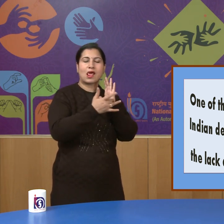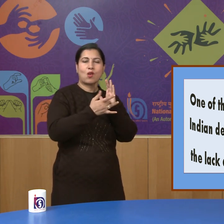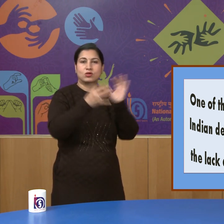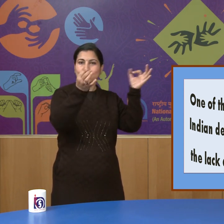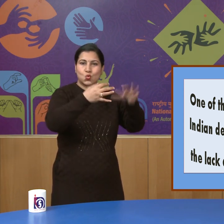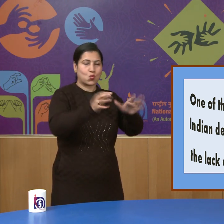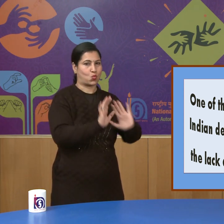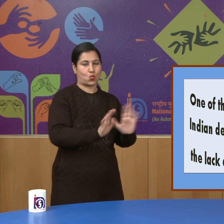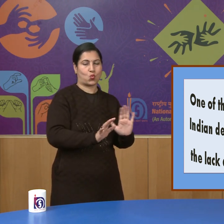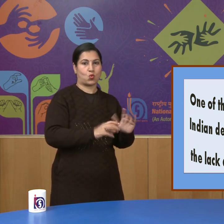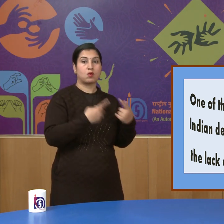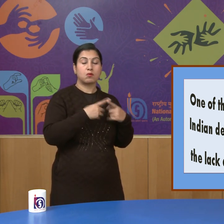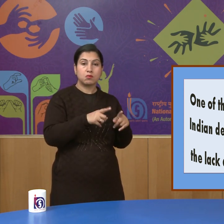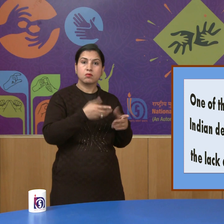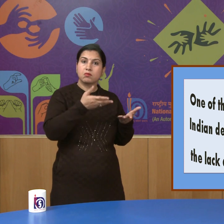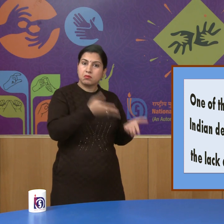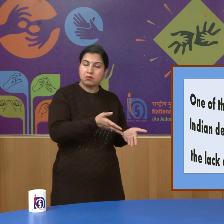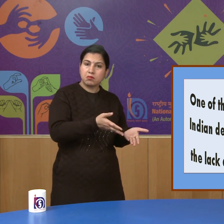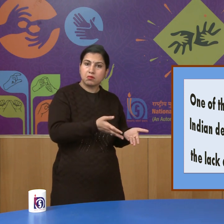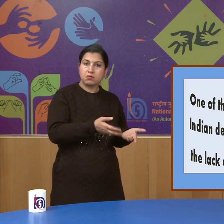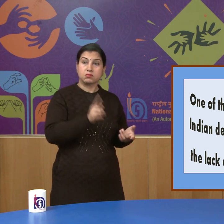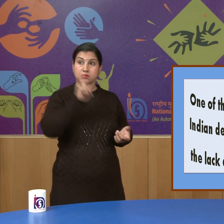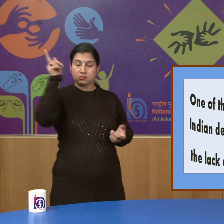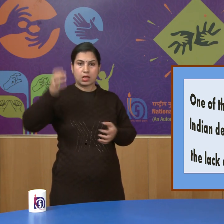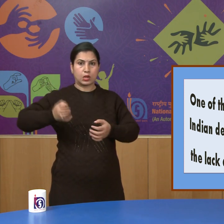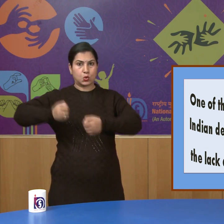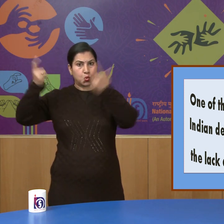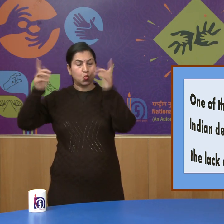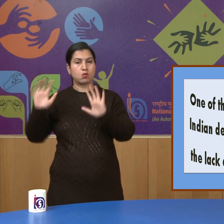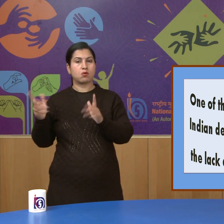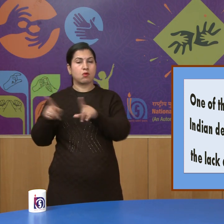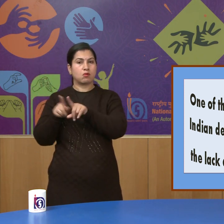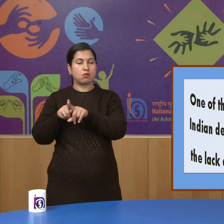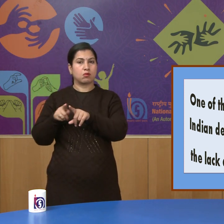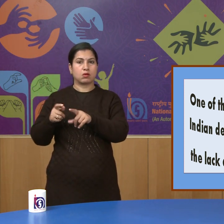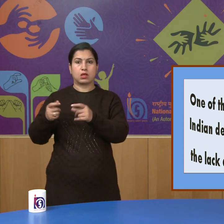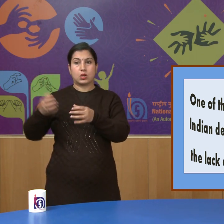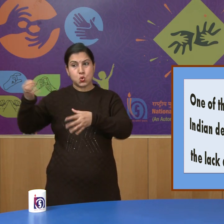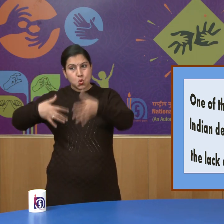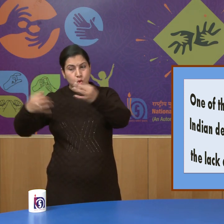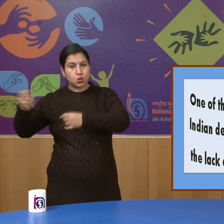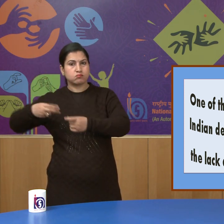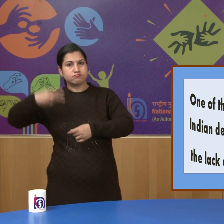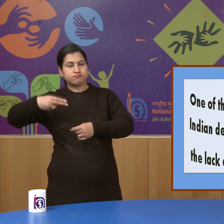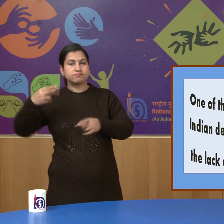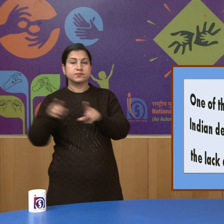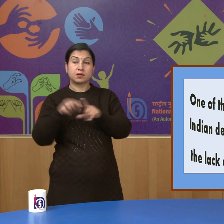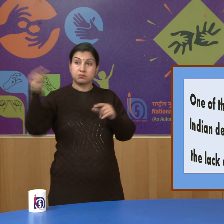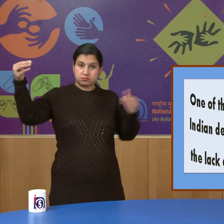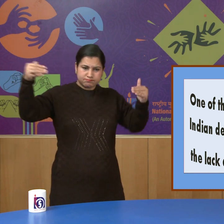therefore whenever there was a direct fight between the British